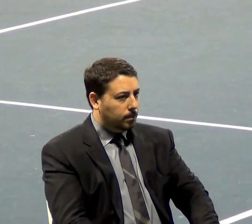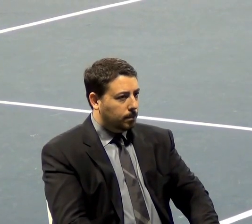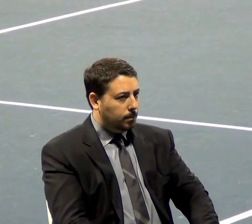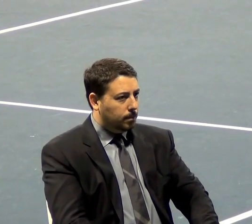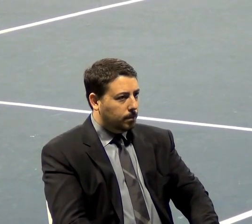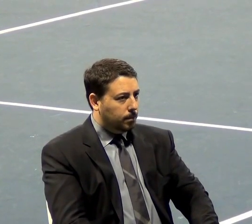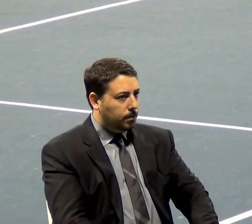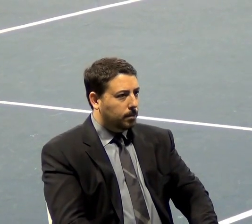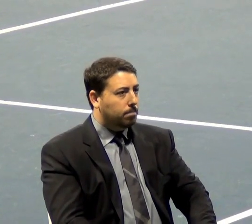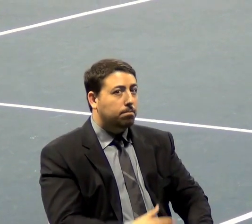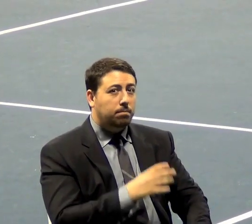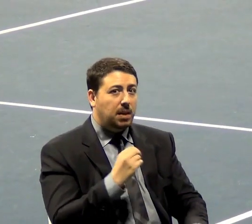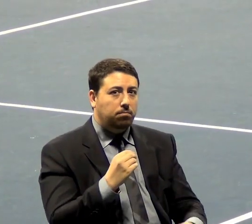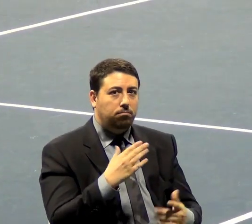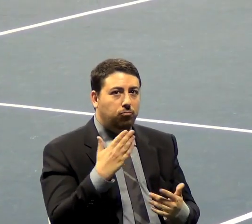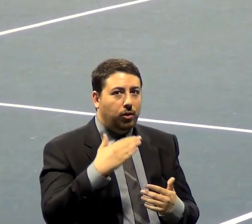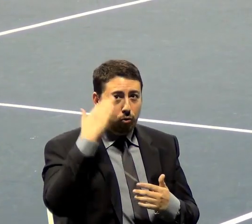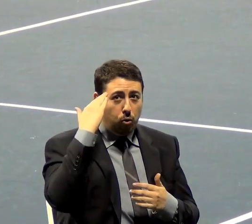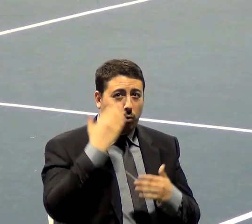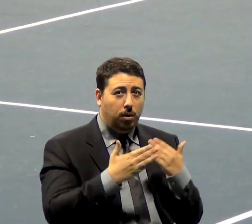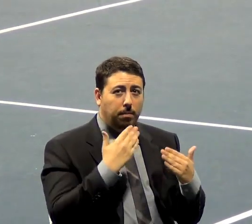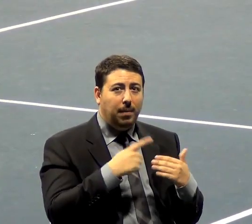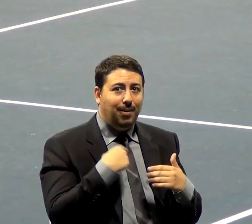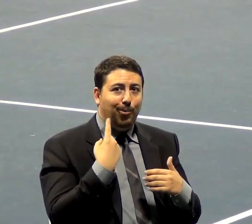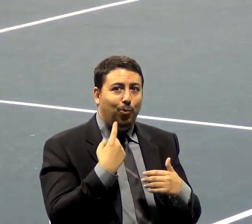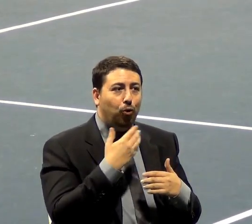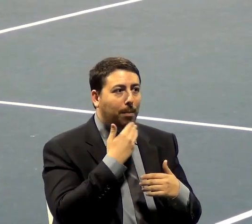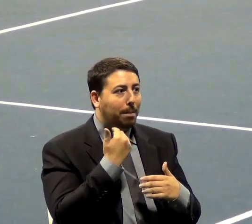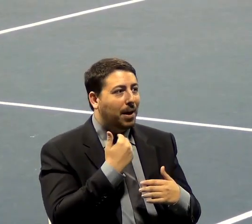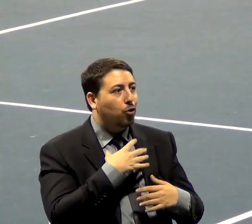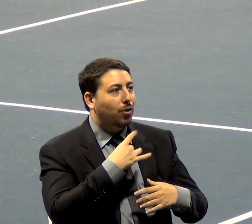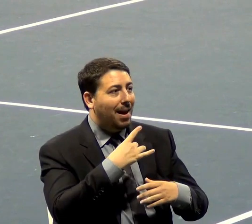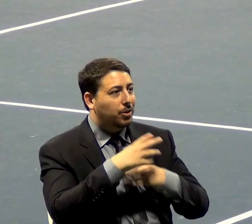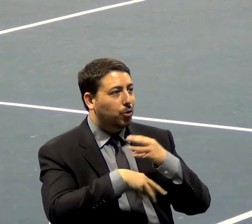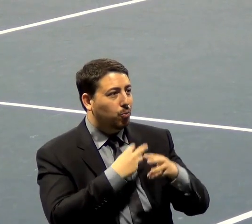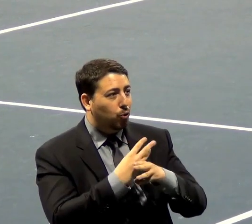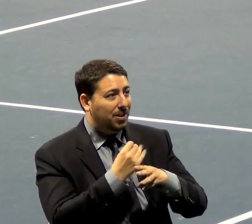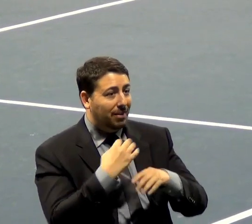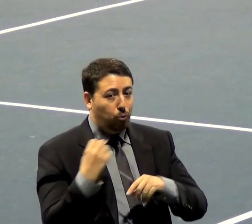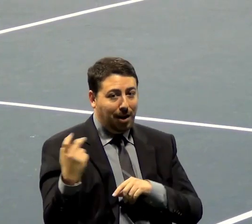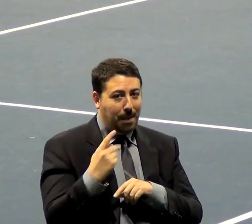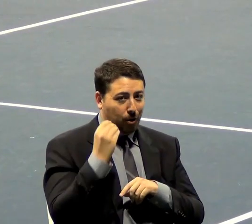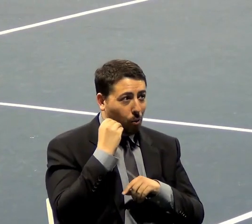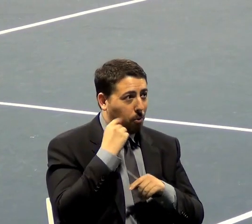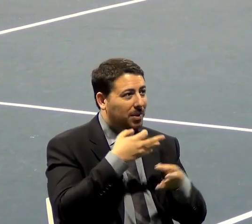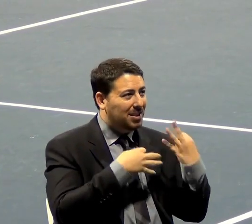And who knows, we may be better liked if we came home rather than telling other countries exactly what they should do.